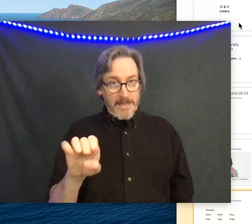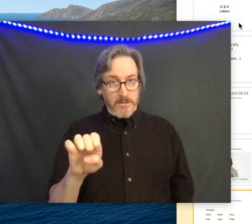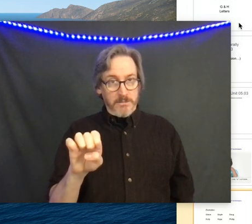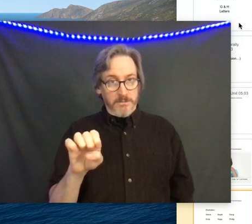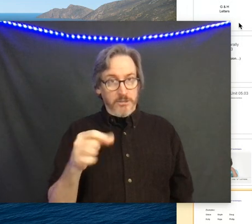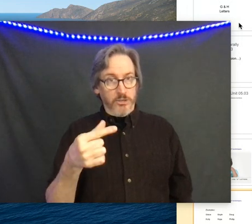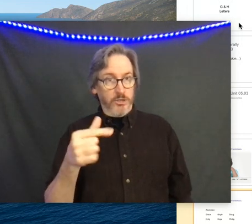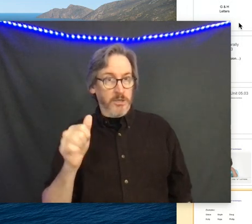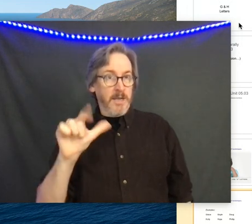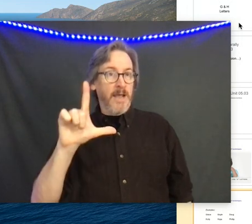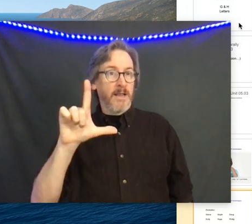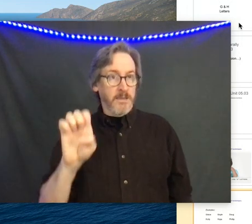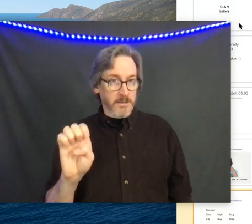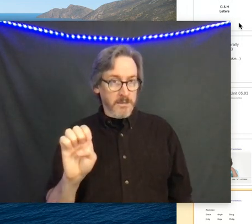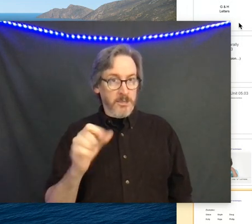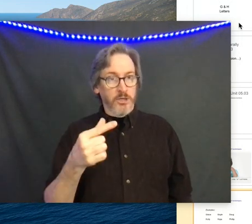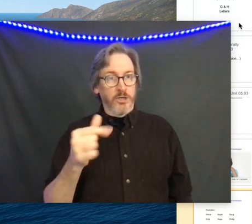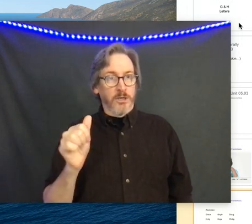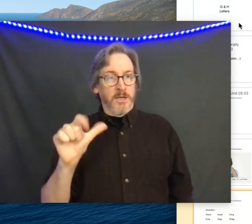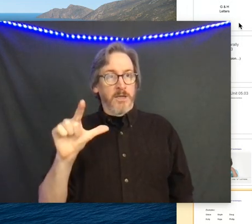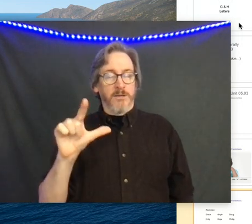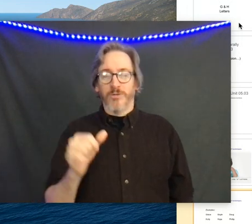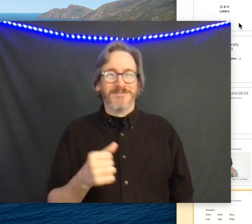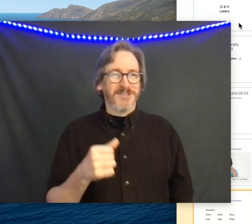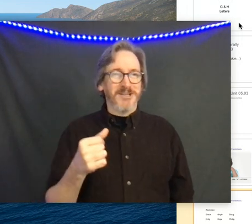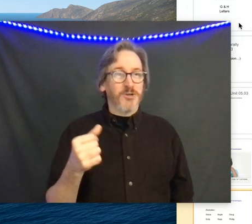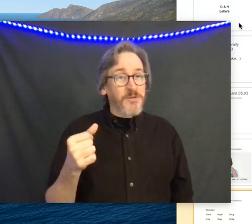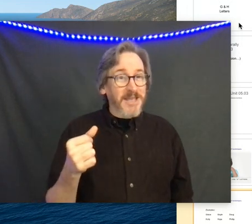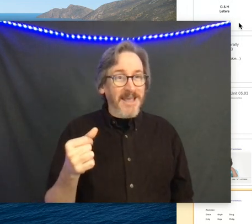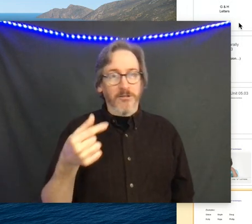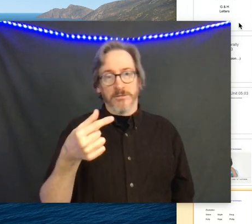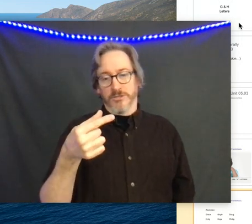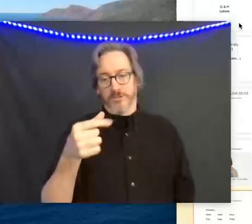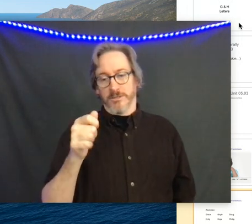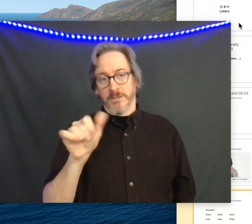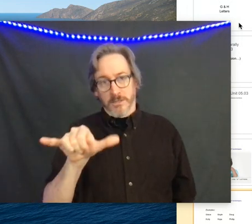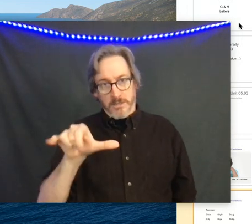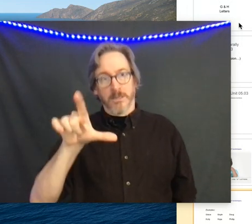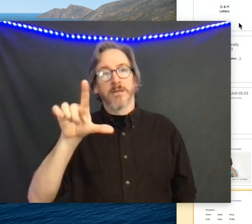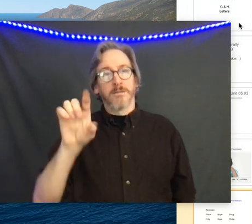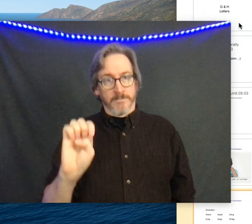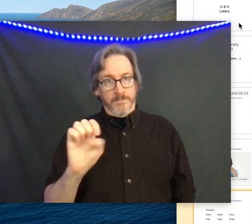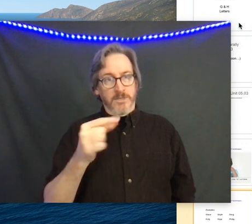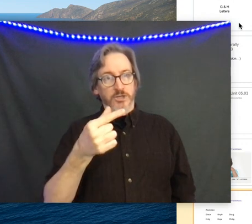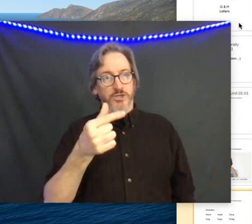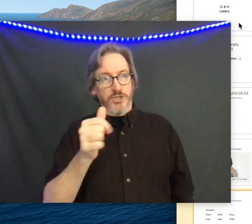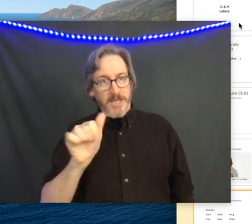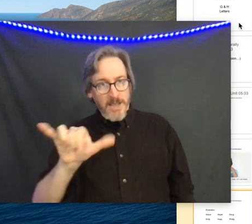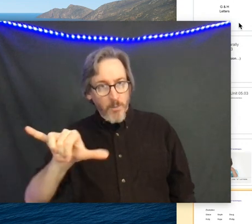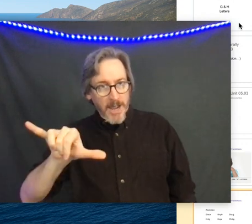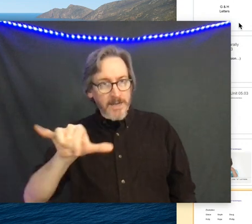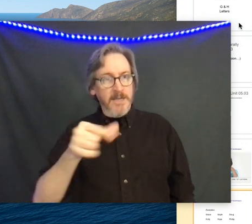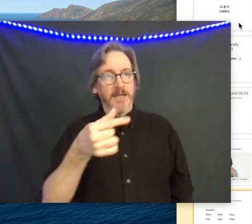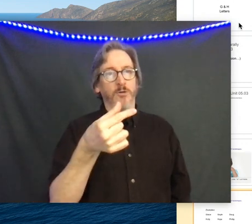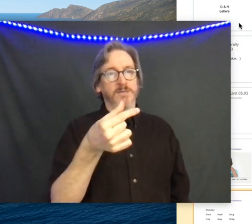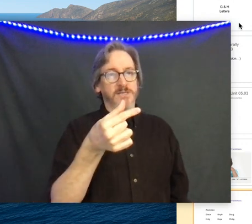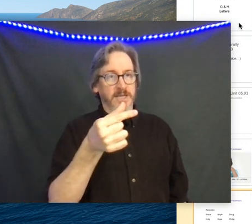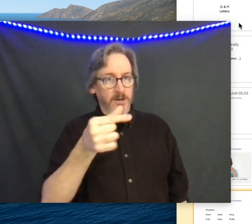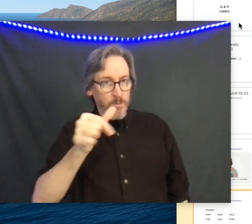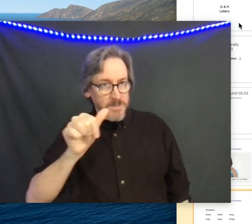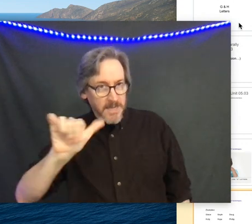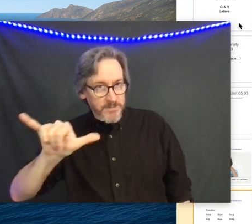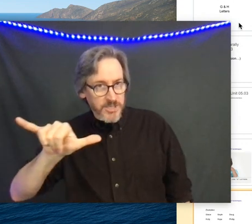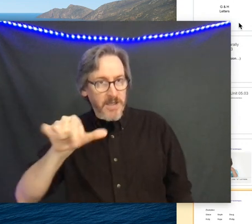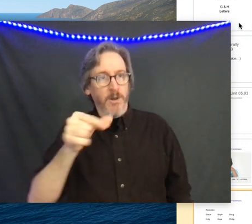g-a-e-e-e-l-e-e-l-e-l-l-e